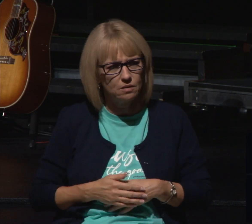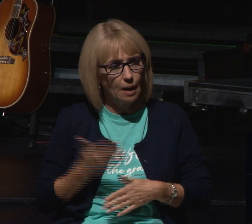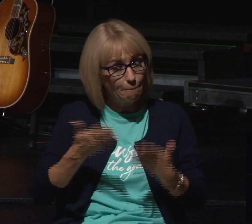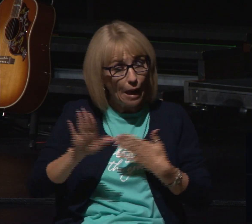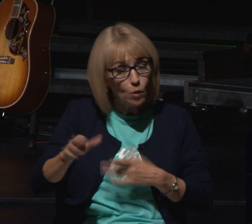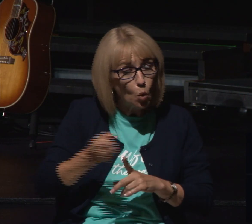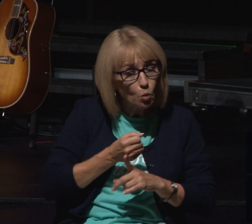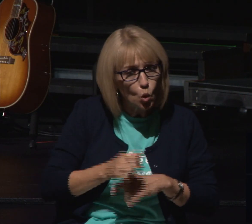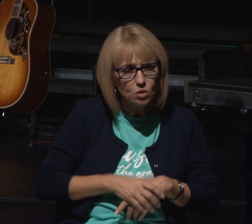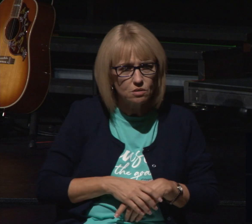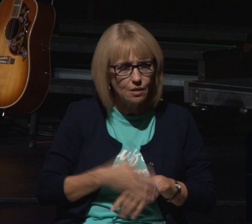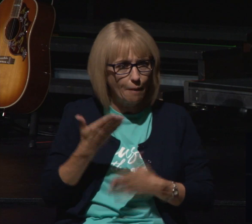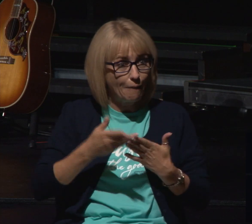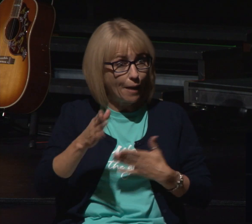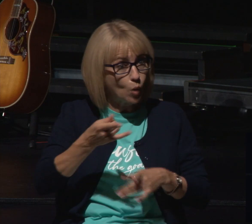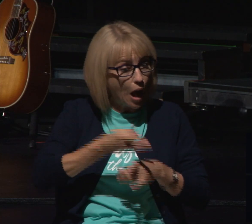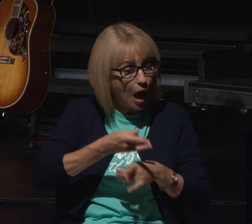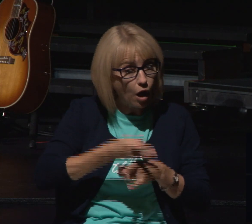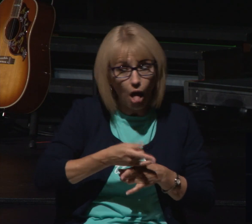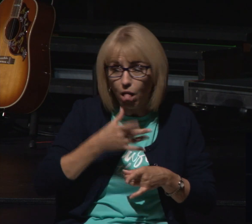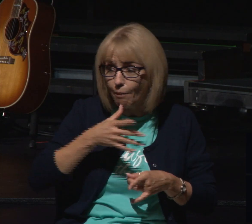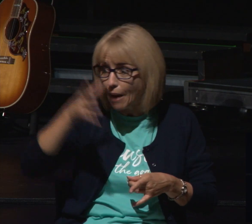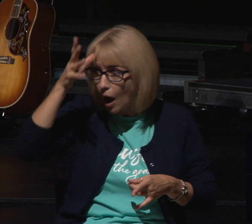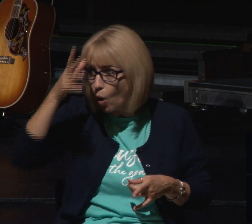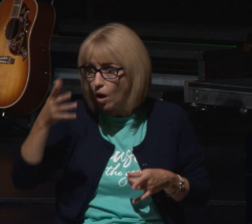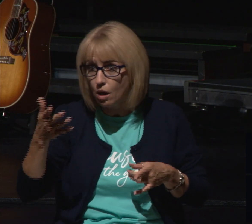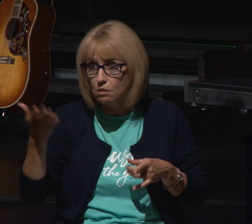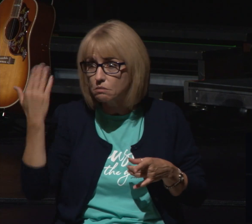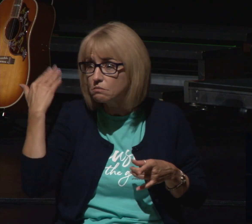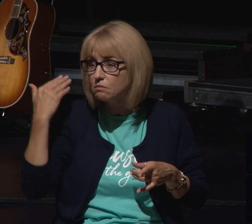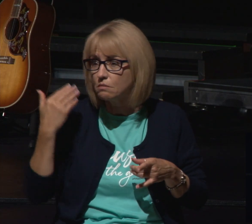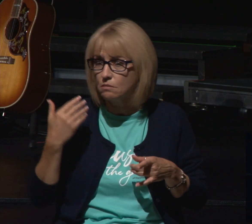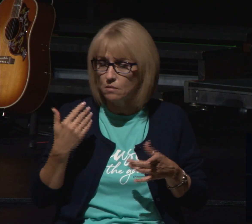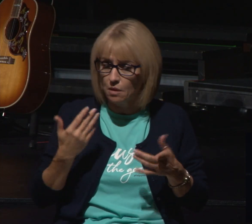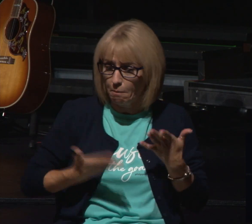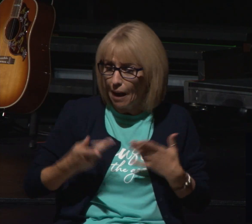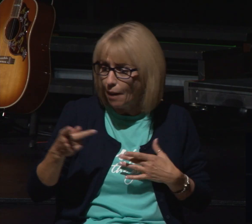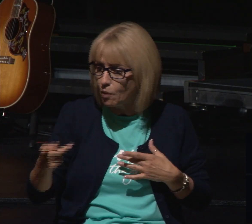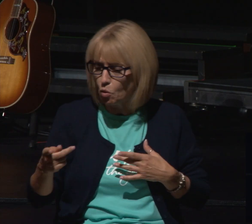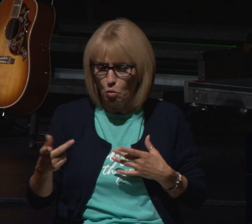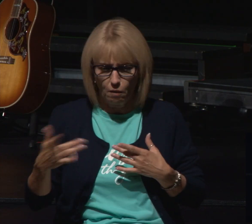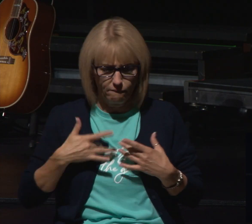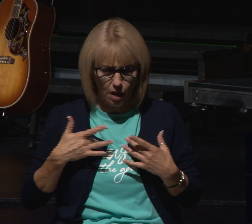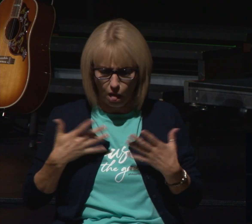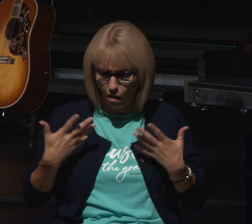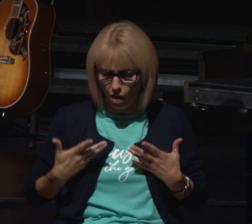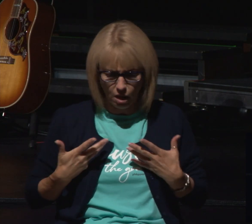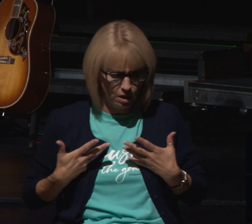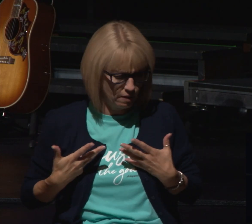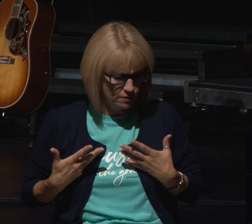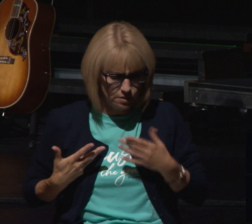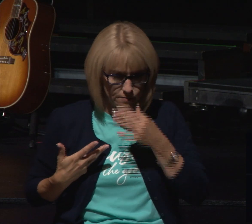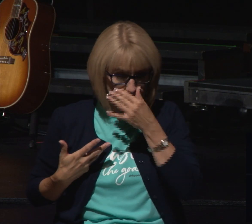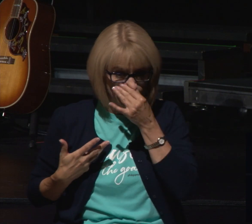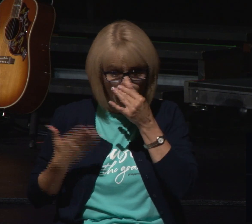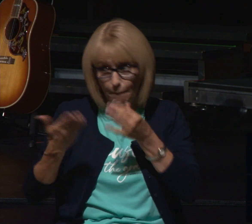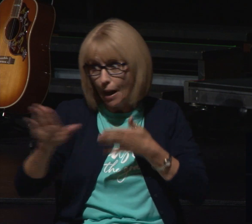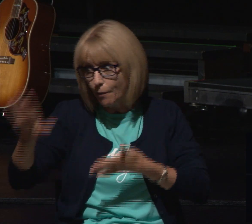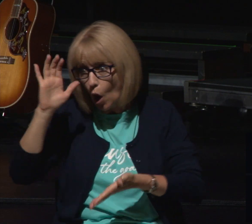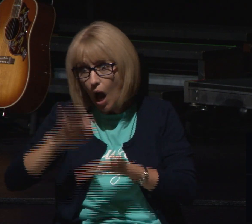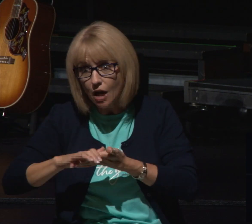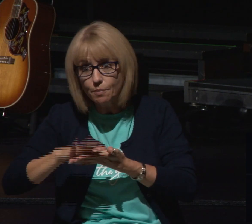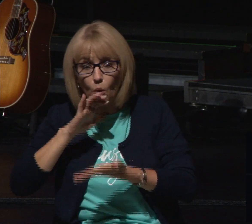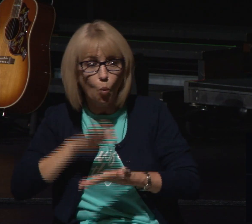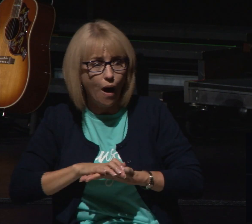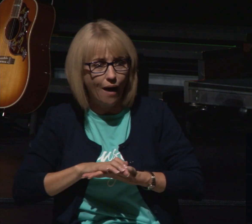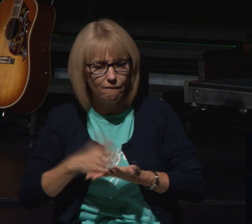maybe it was an alcoholic a parent of some sort that worked hard things against you maybe it's the spouse who